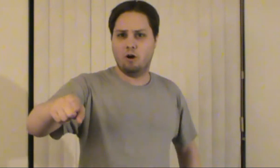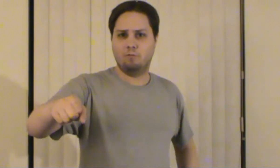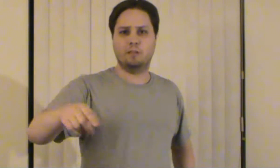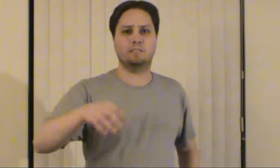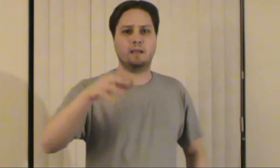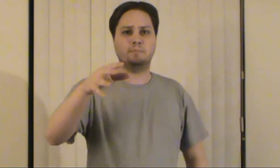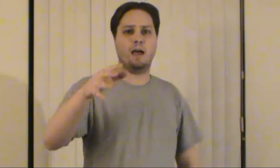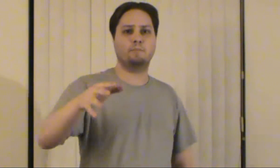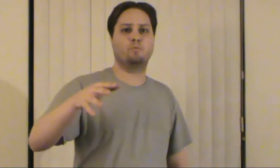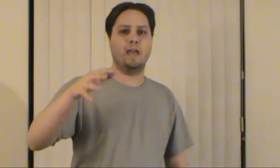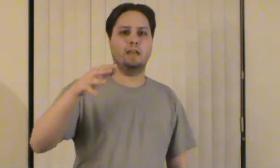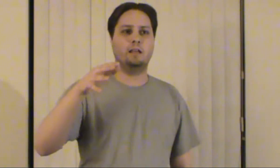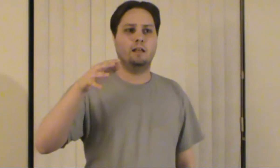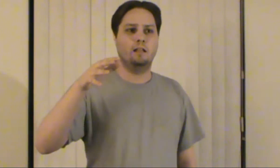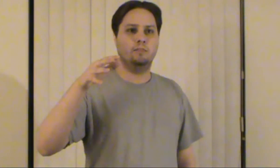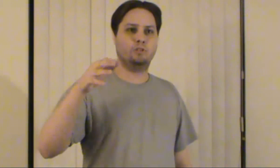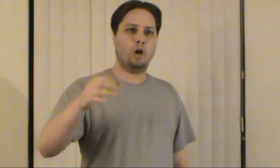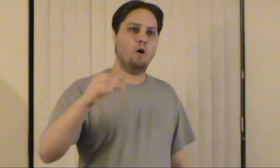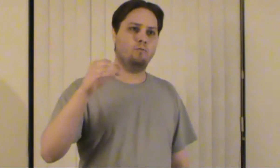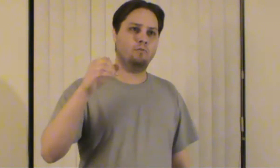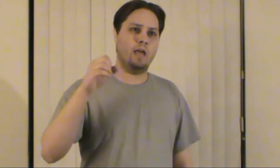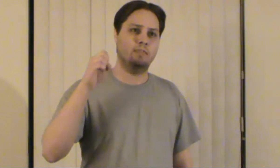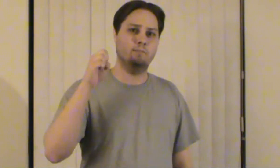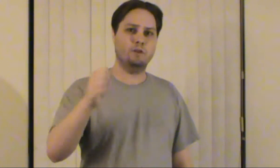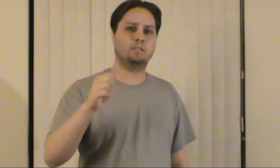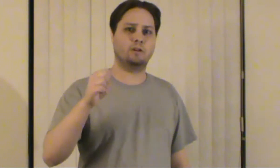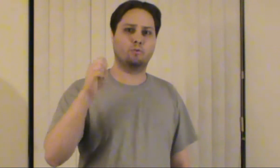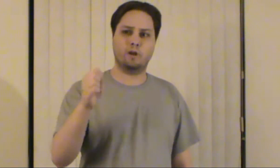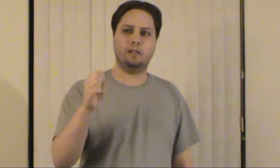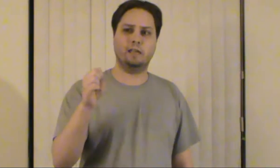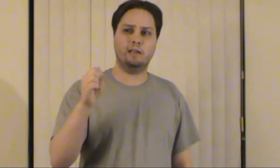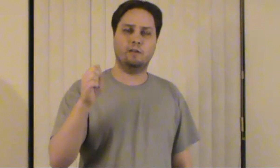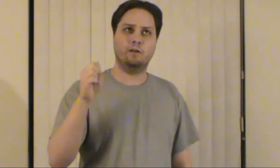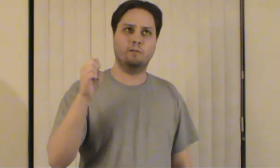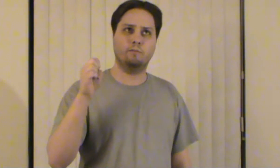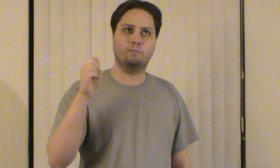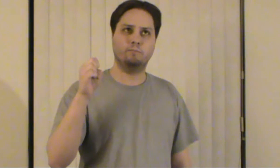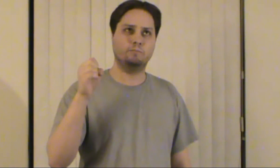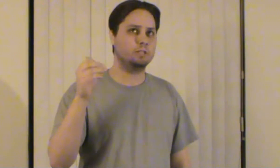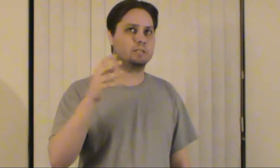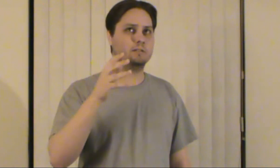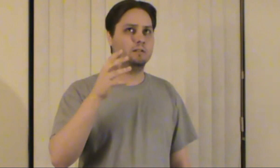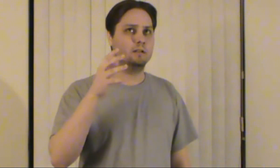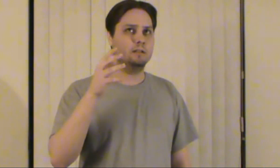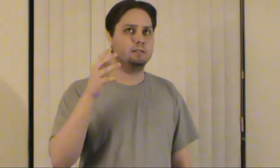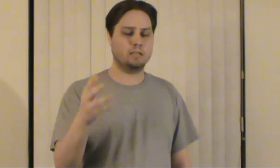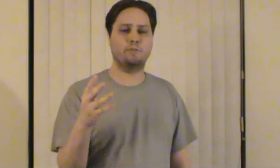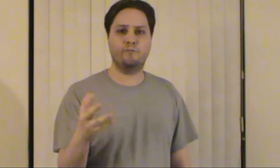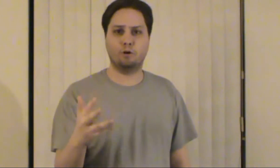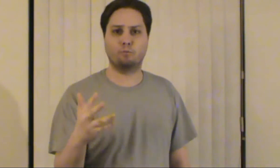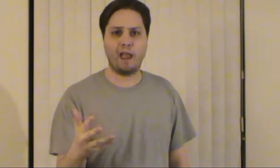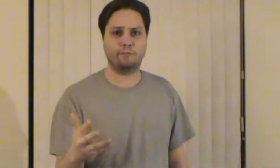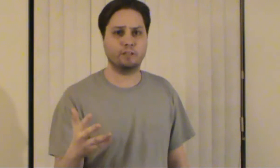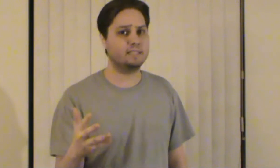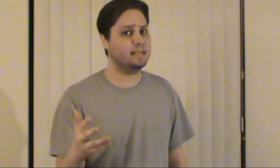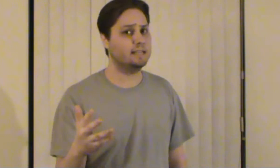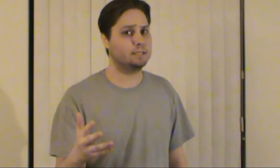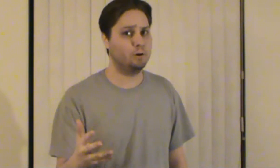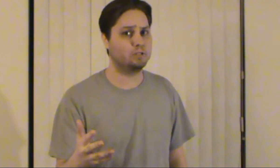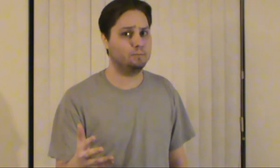tone there's sometimes when the tone and the music really just doesn't feel right for the scene it's supposed